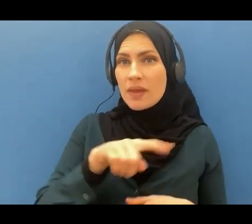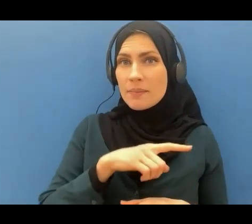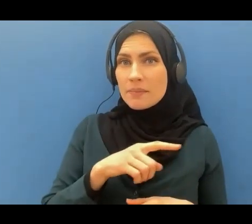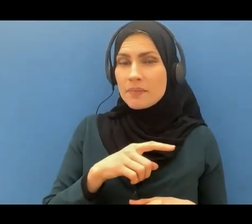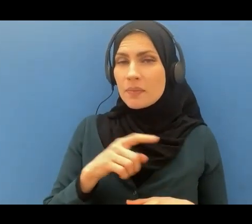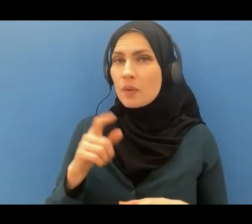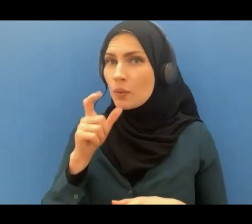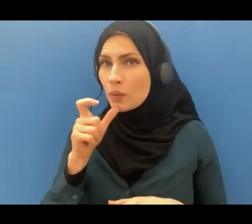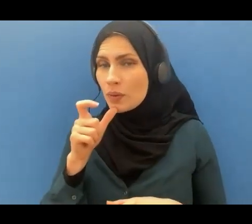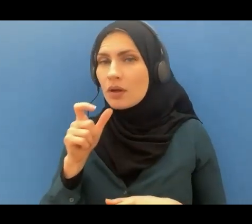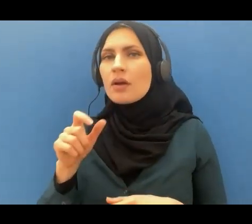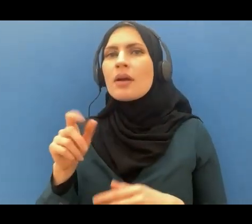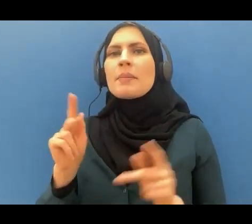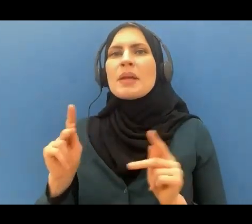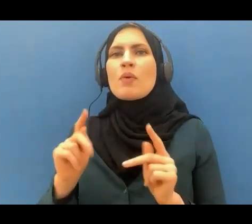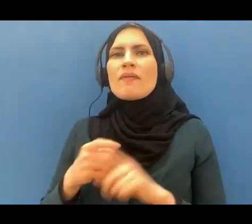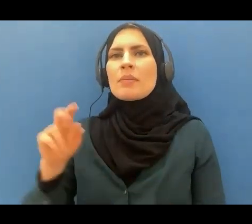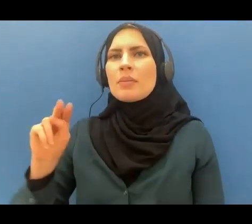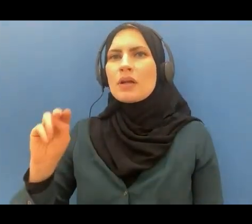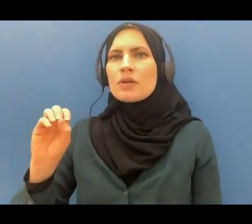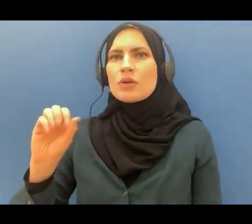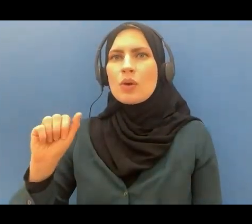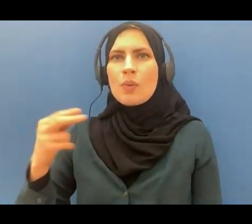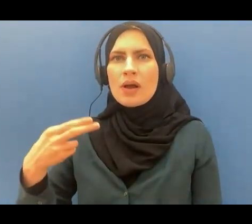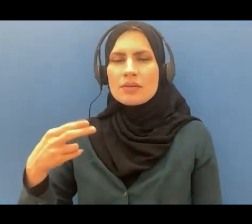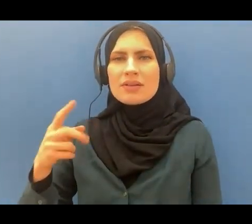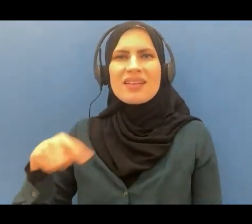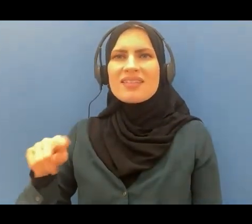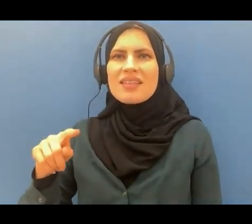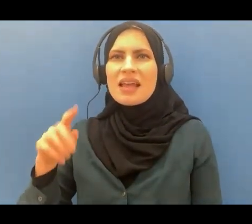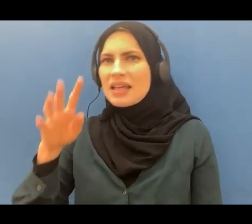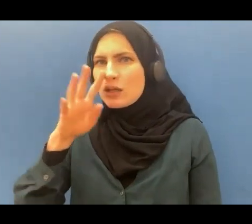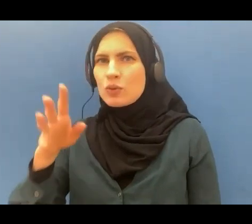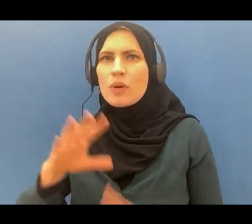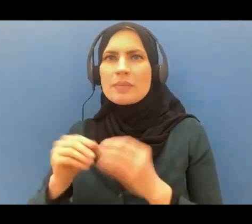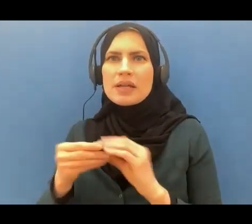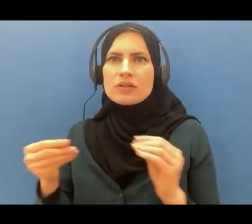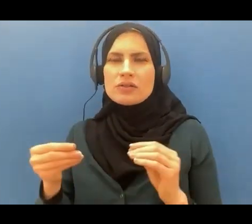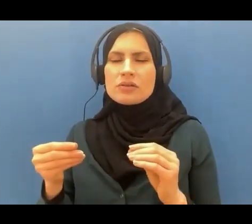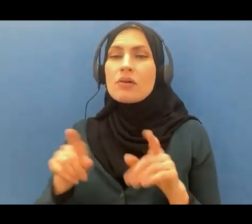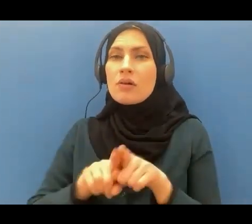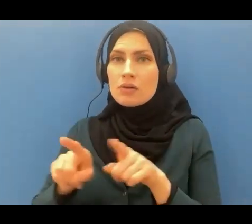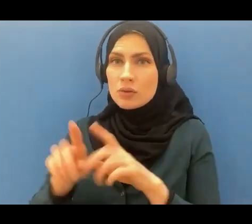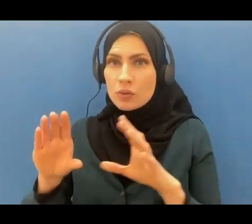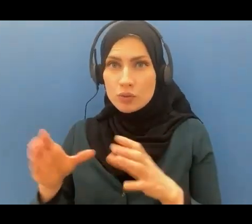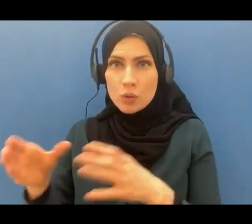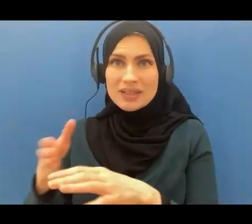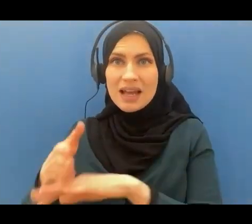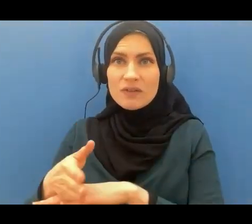the message and the parties that came after them the confederates that came